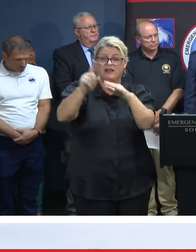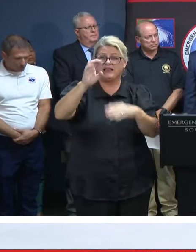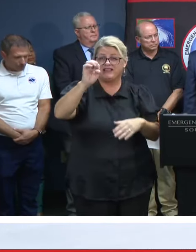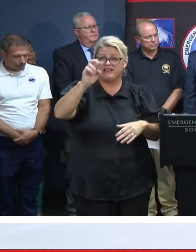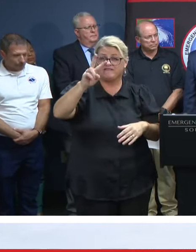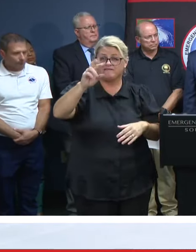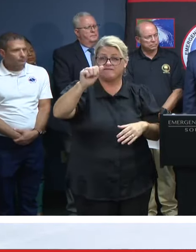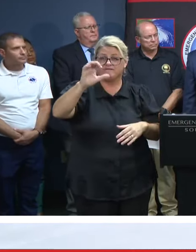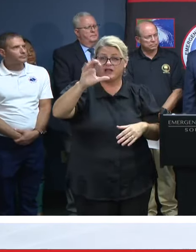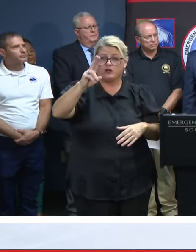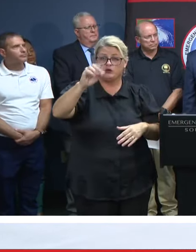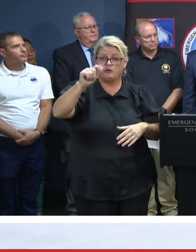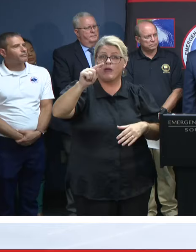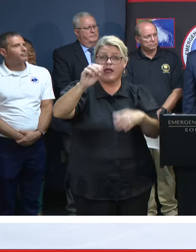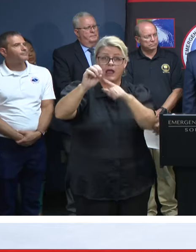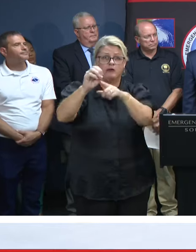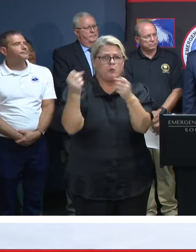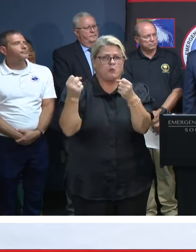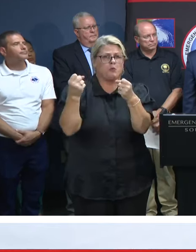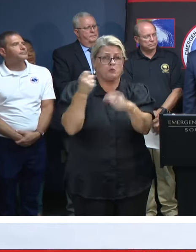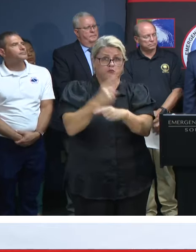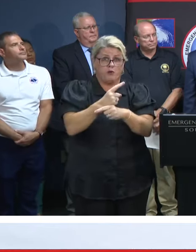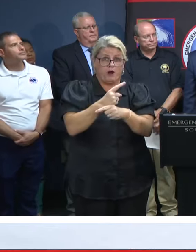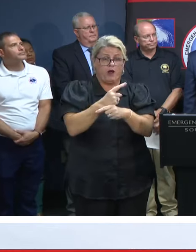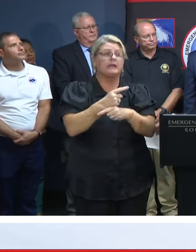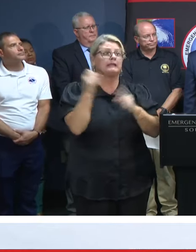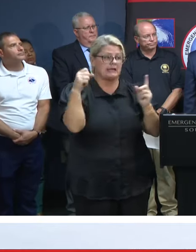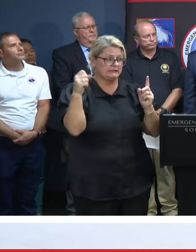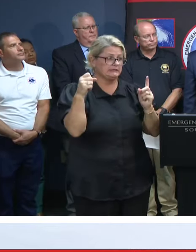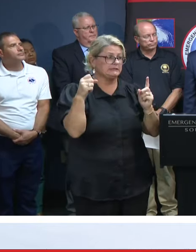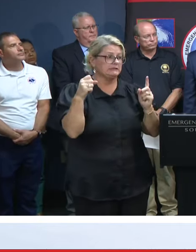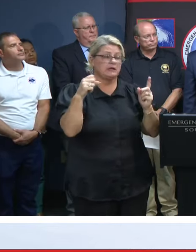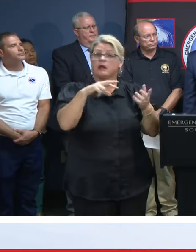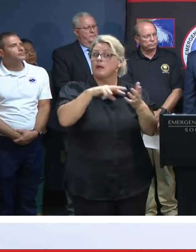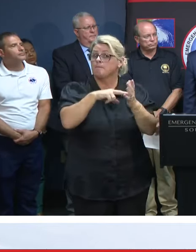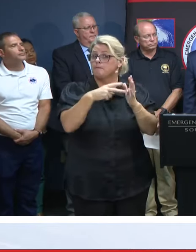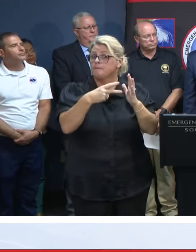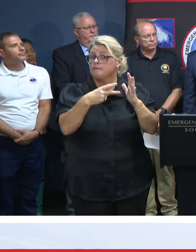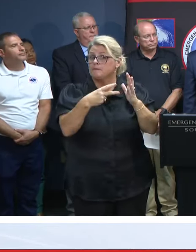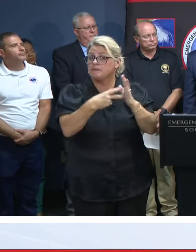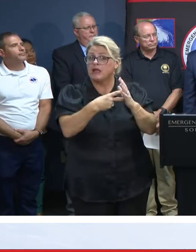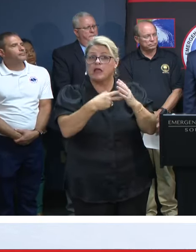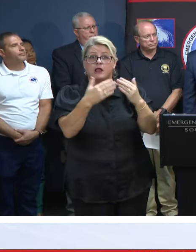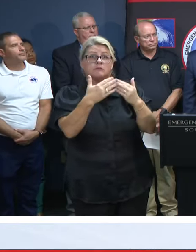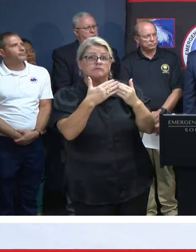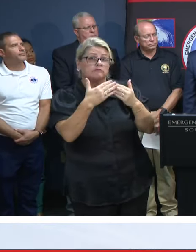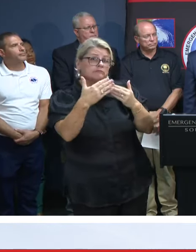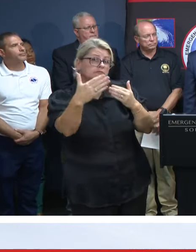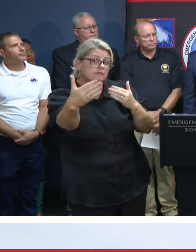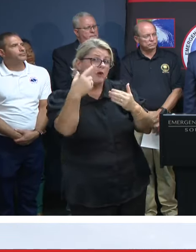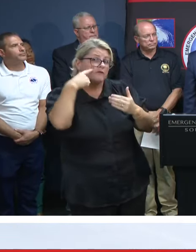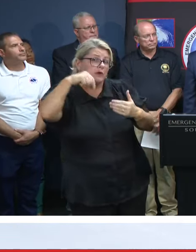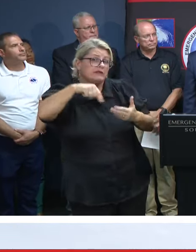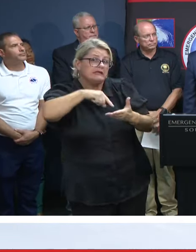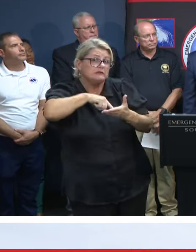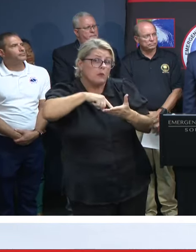we're holding off on evacuation orders today, that means we are holding off on evacuation orders, period, for this week?